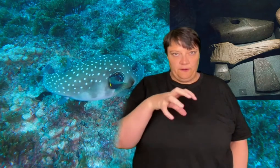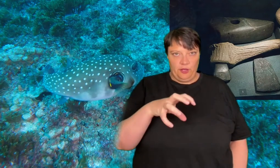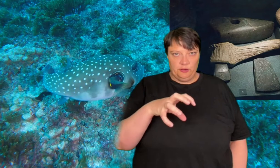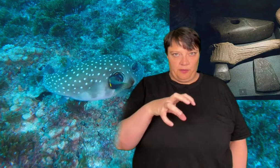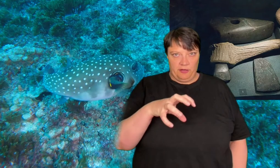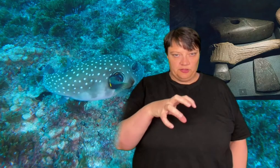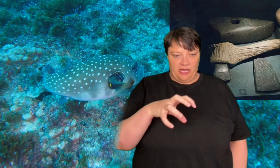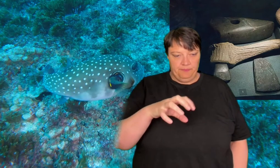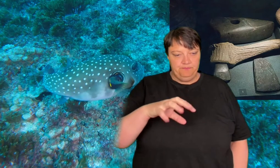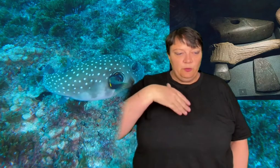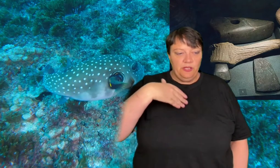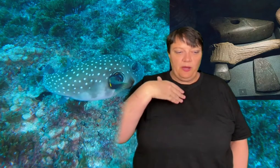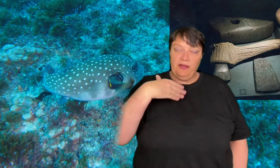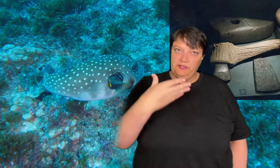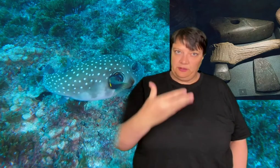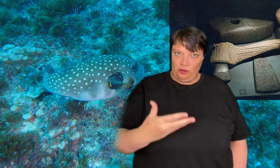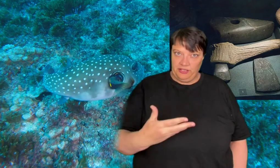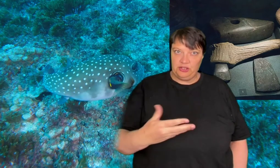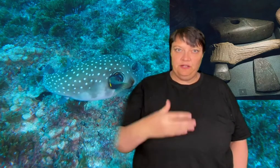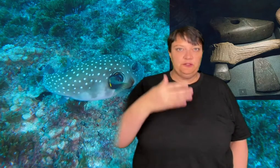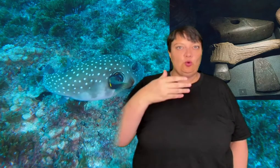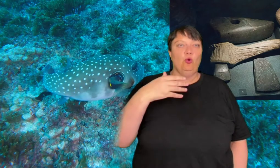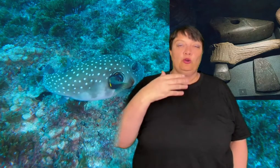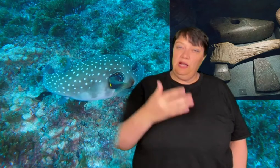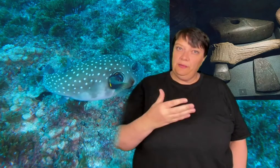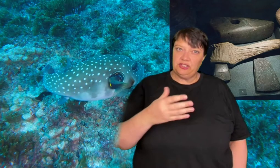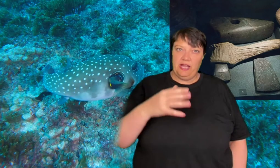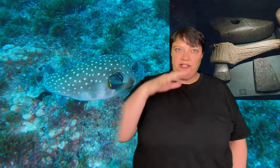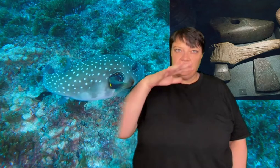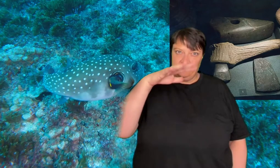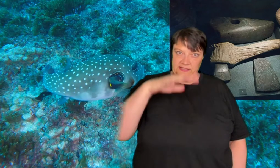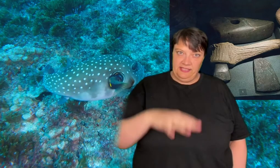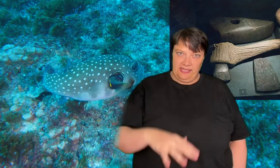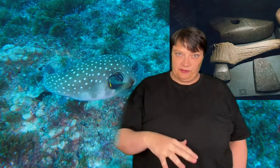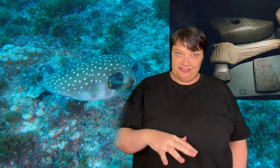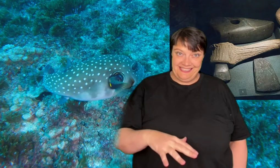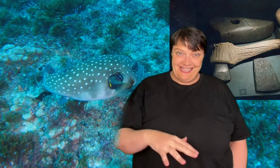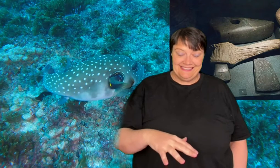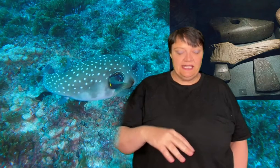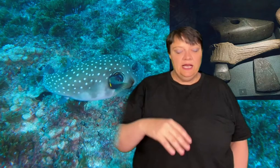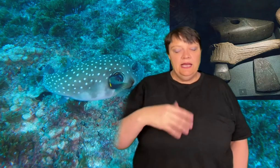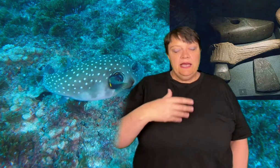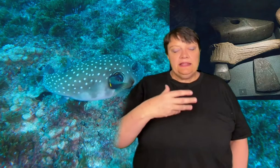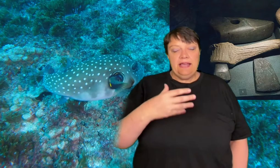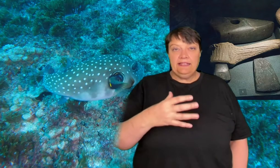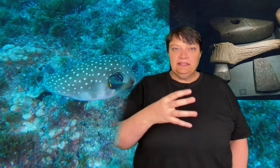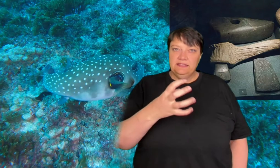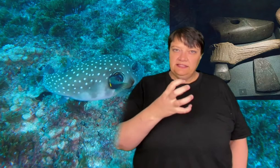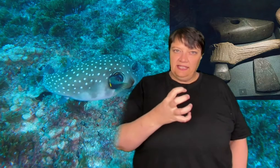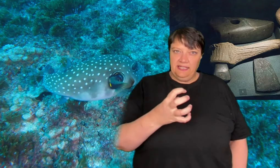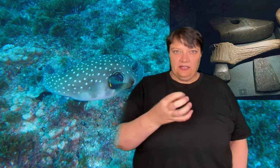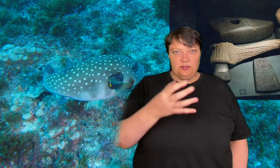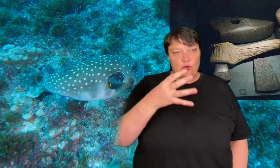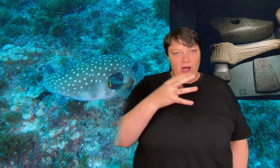and they fill those burrows up. Then when you have teconic shifts or climate change and the sea level descends that